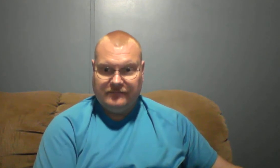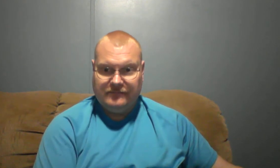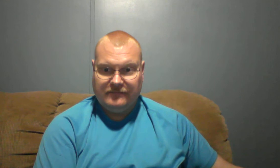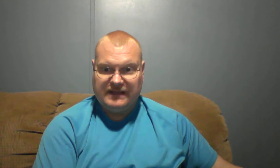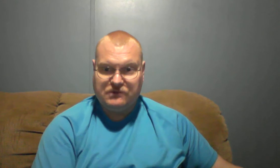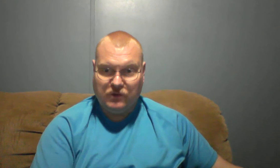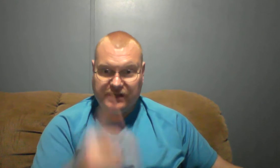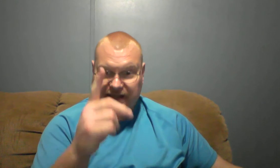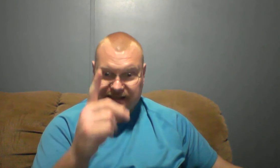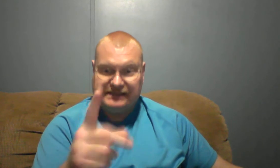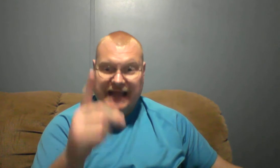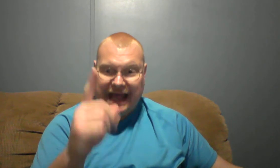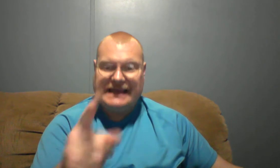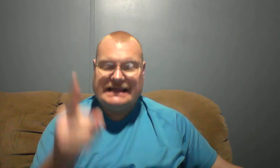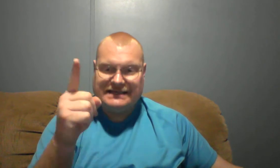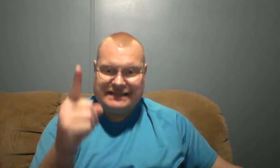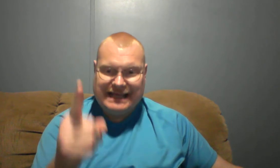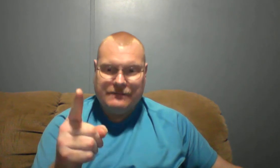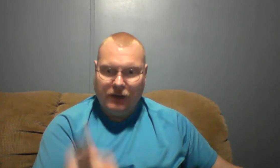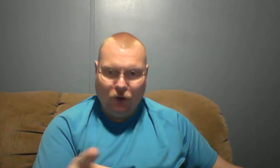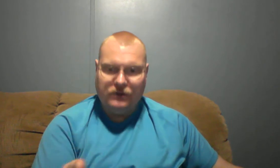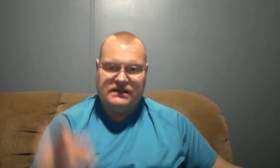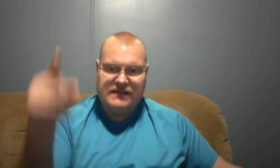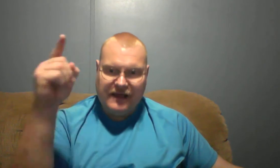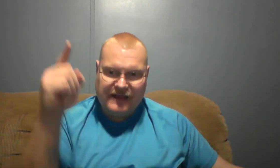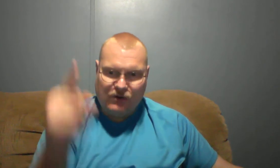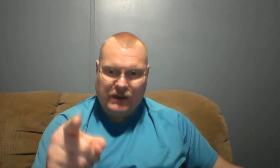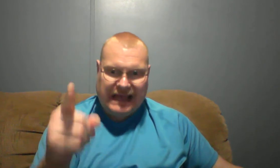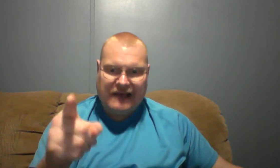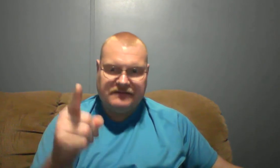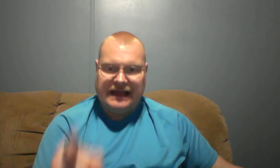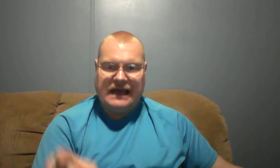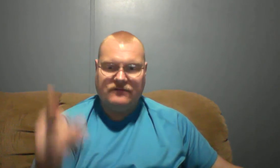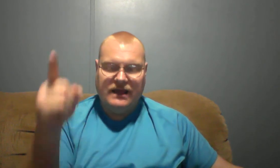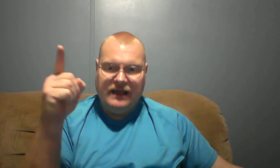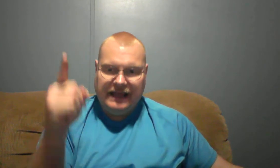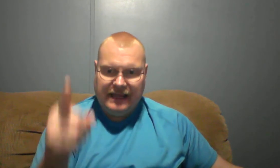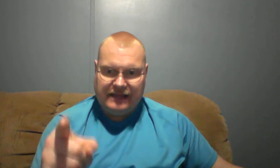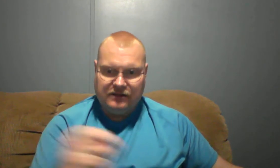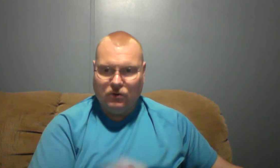That's what this, that is the boldness that we have to have in the Lord.